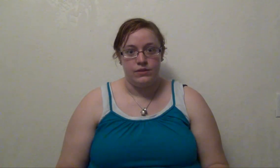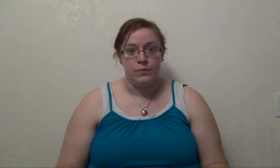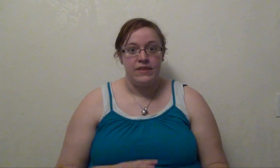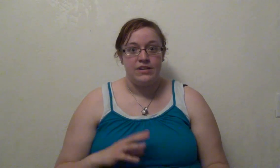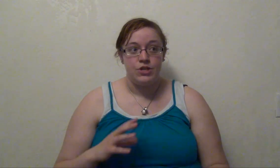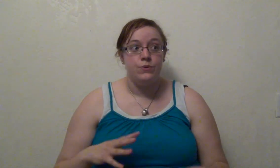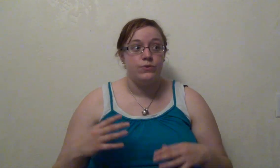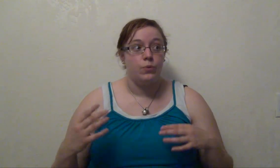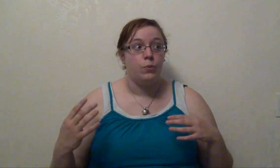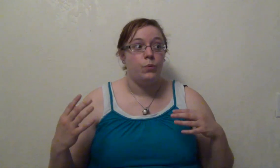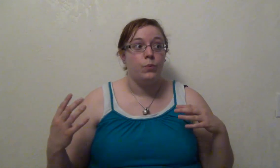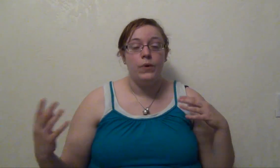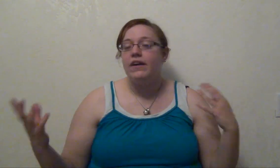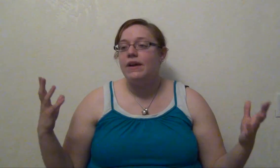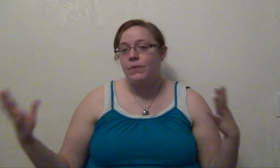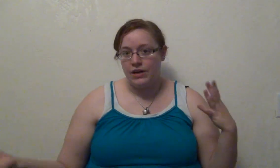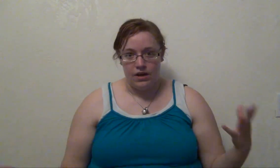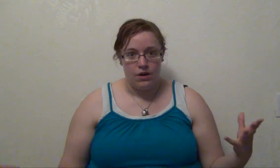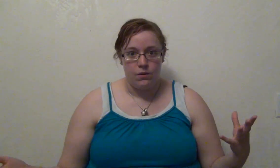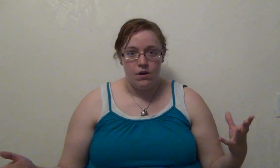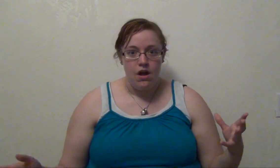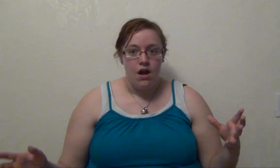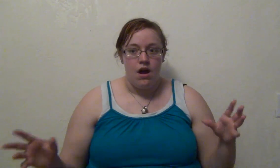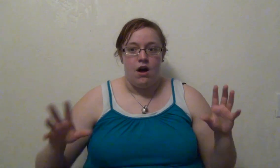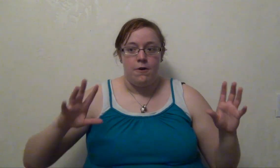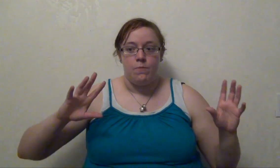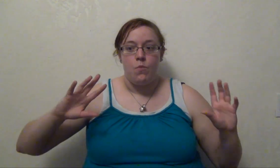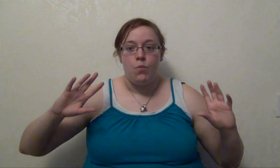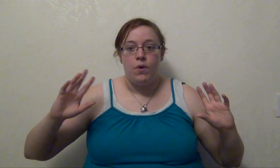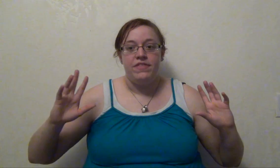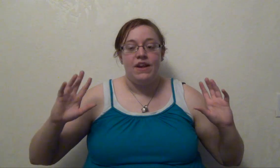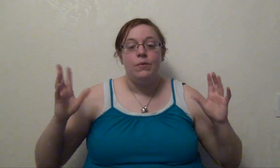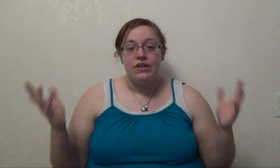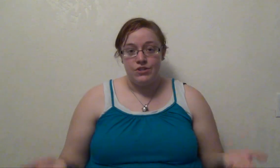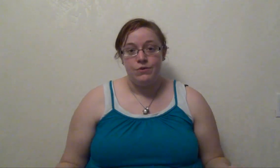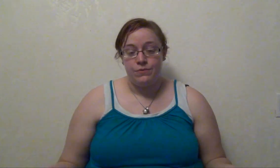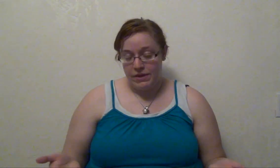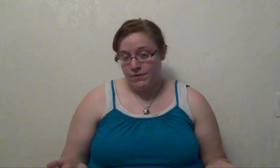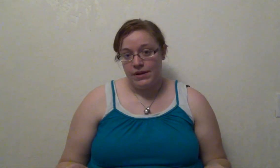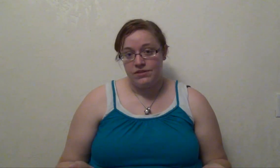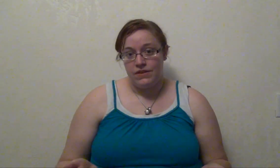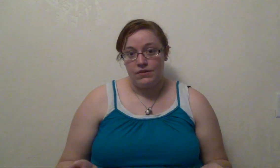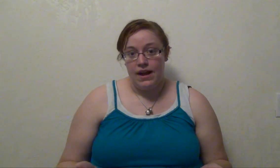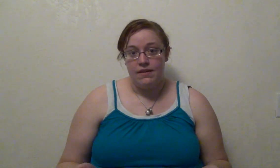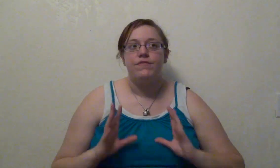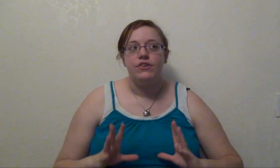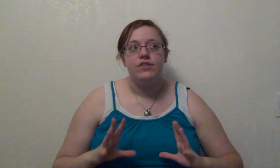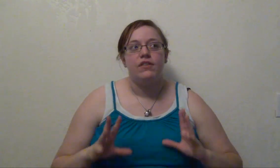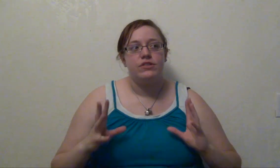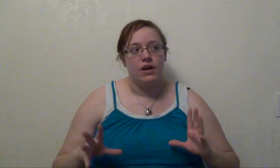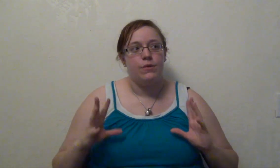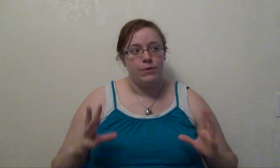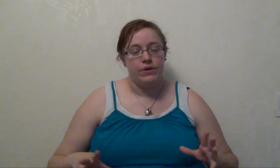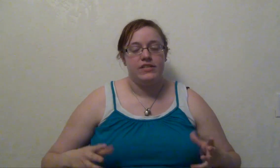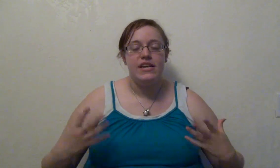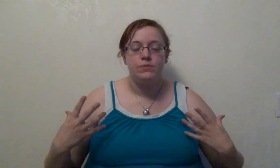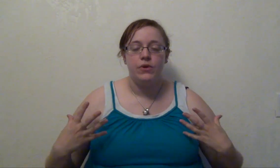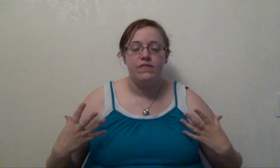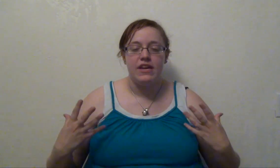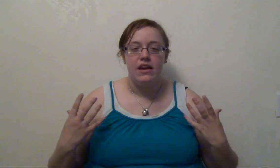is when they choose where they want to go, what they want to do with the rest of their life. First off, start with Horace. He's more of the,